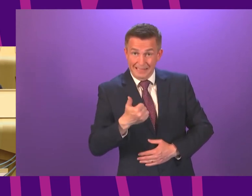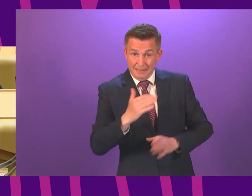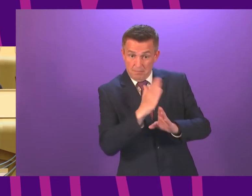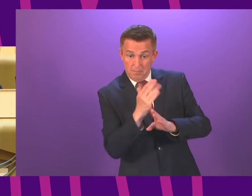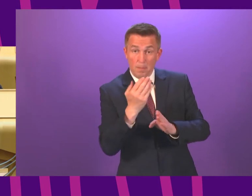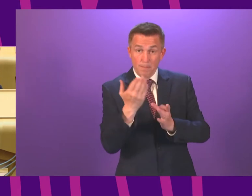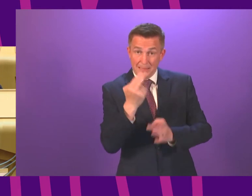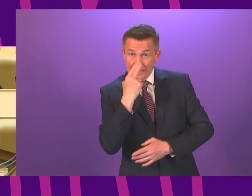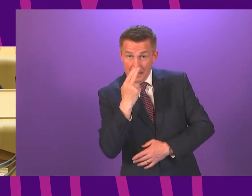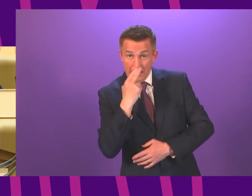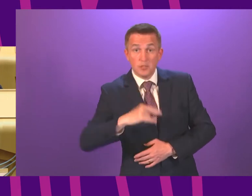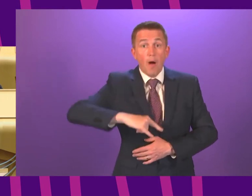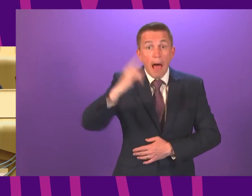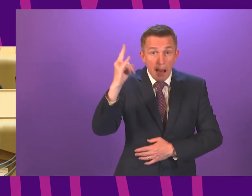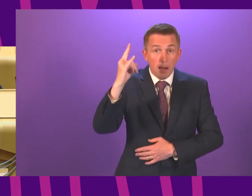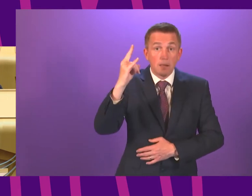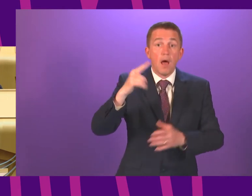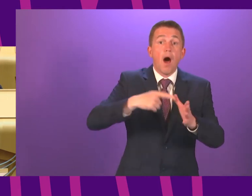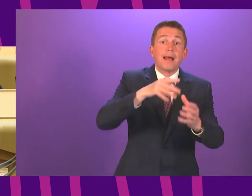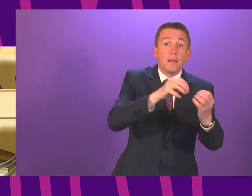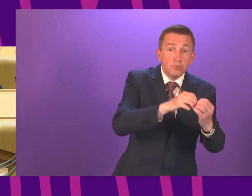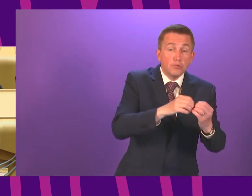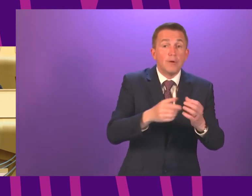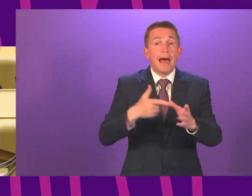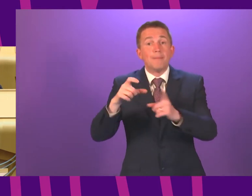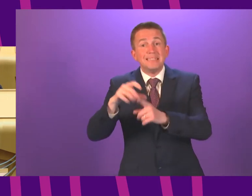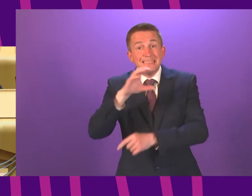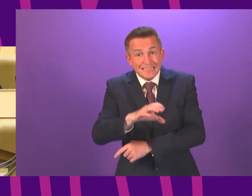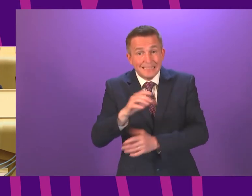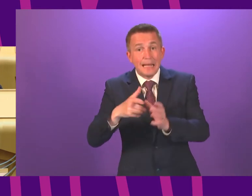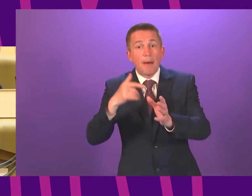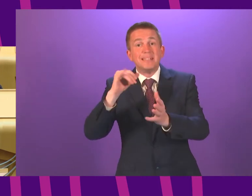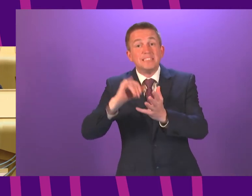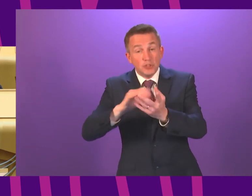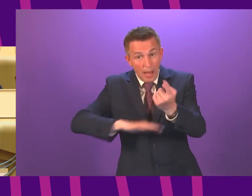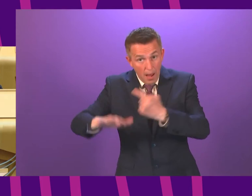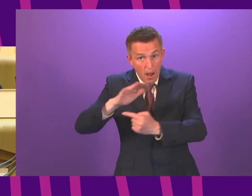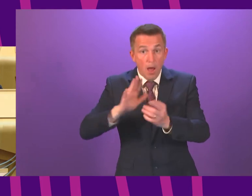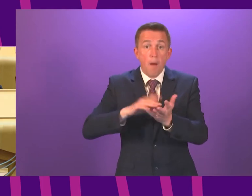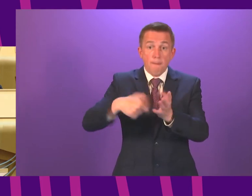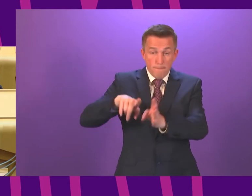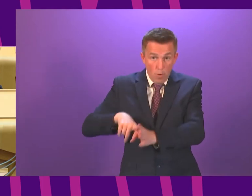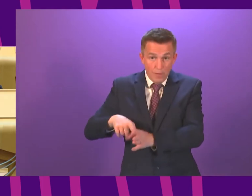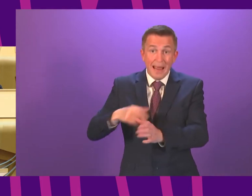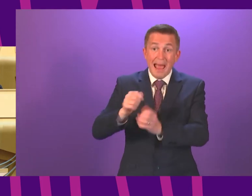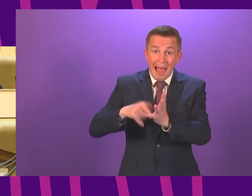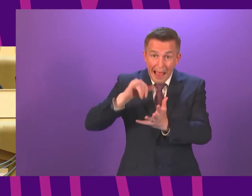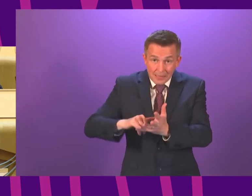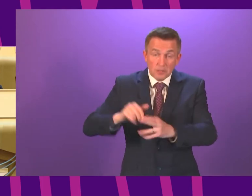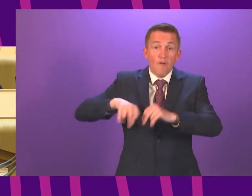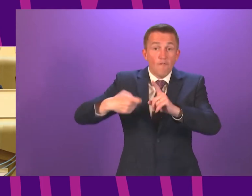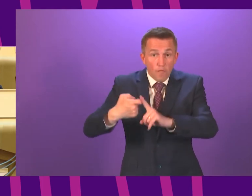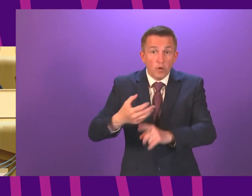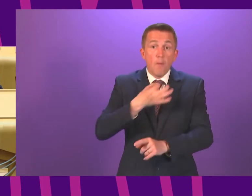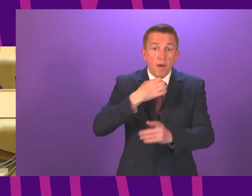Those areas are Highland, Argylland Butte, Aberdeen City and Aberdeenshire, Moray, Angus, Perth and Kinross, Falkirk,